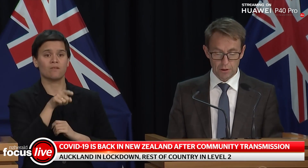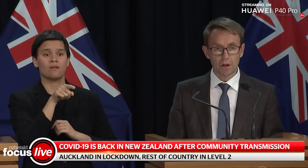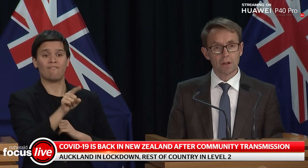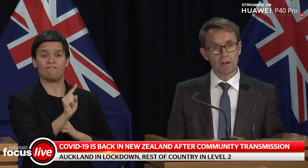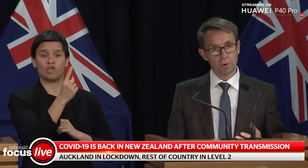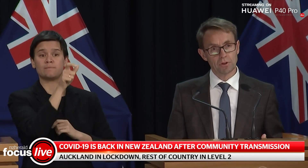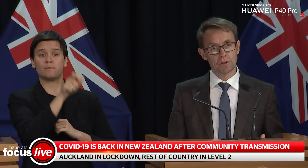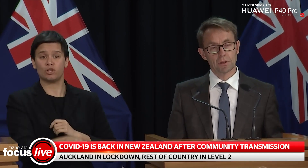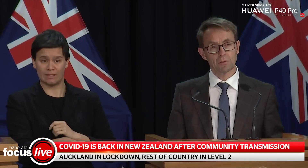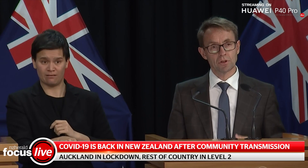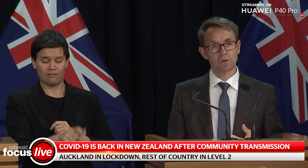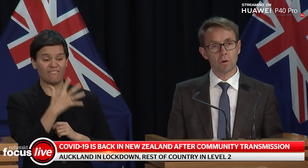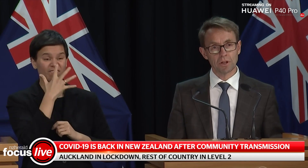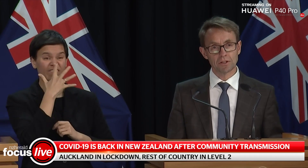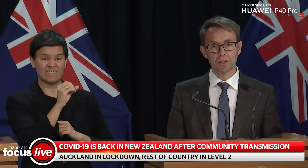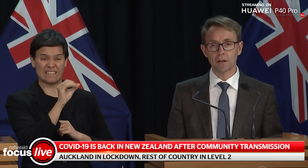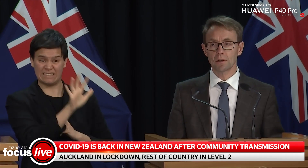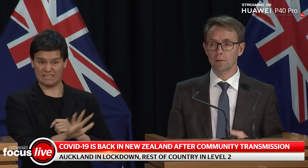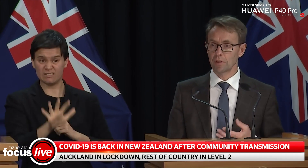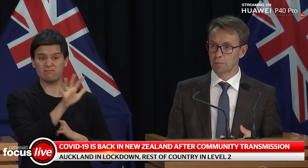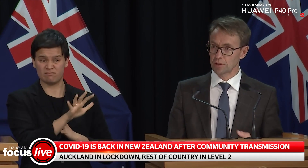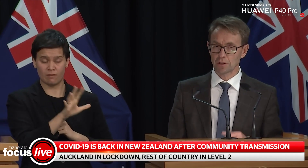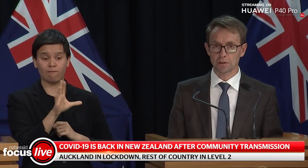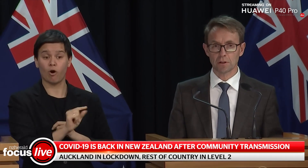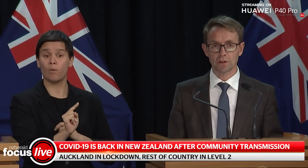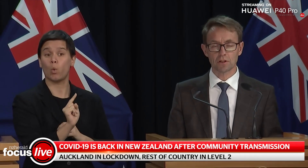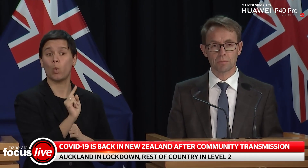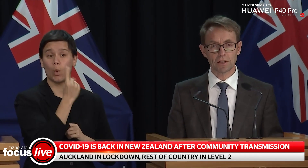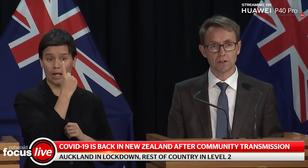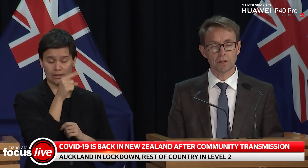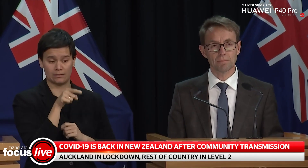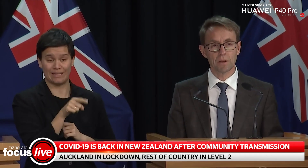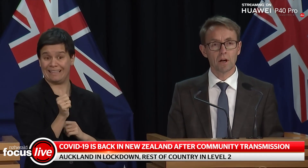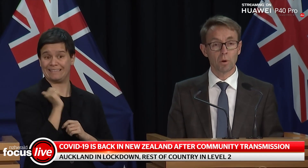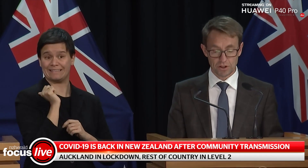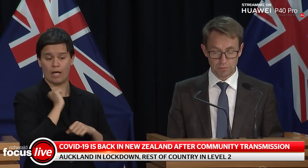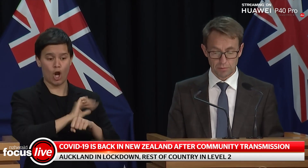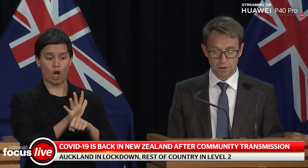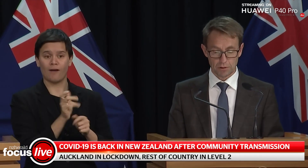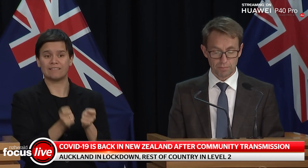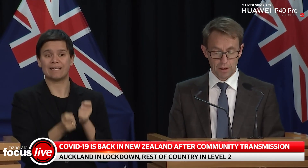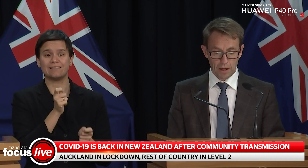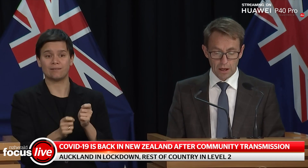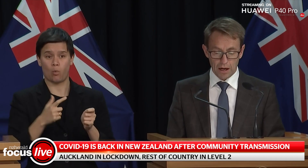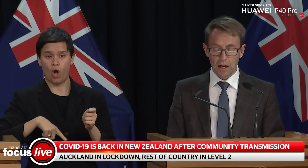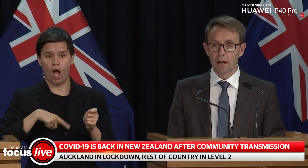Auckland. That person was swabbed yesterday when they presented to their general practitioner with symptoms.